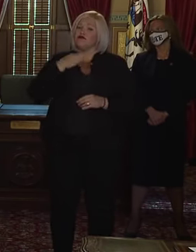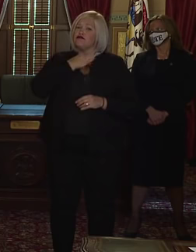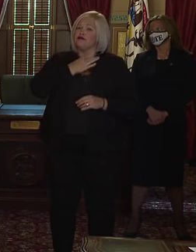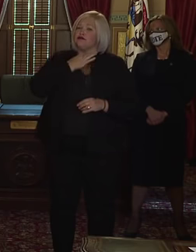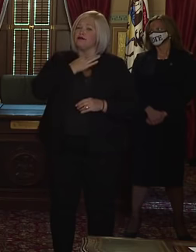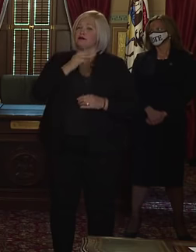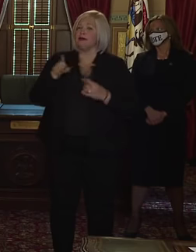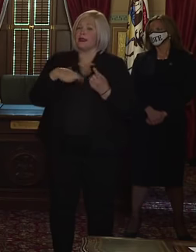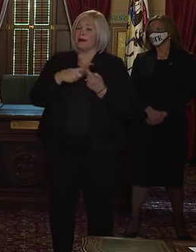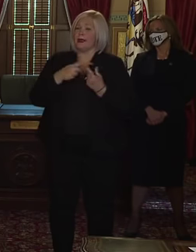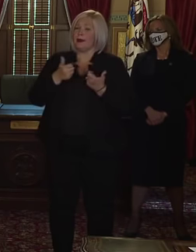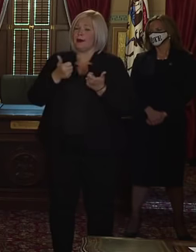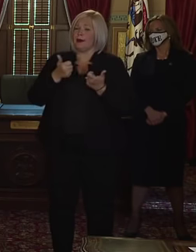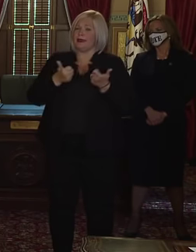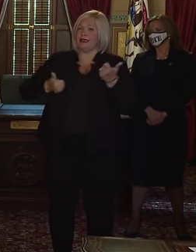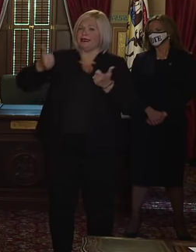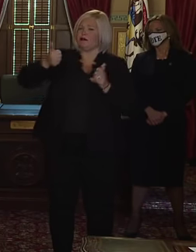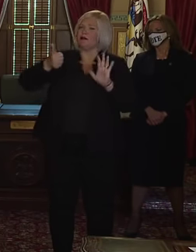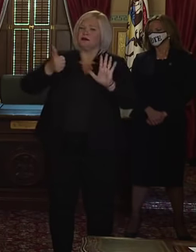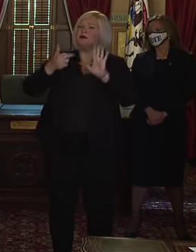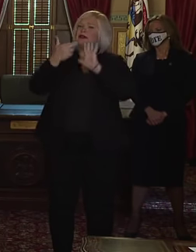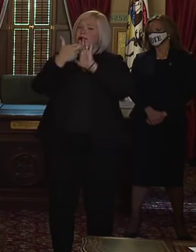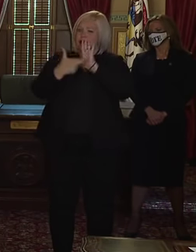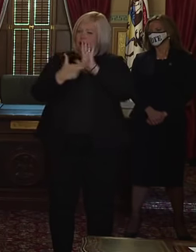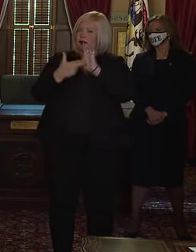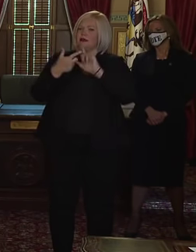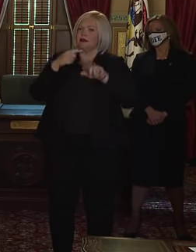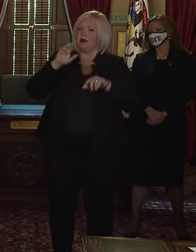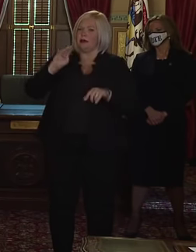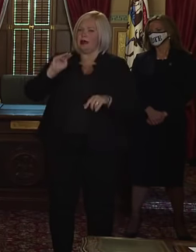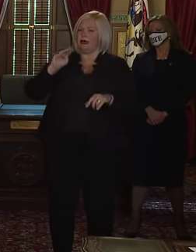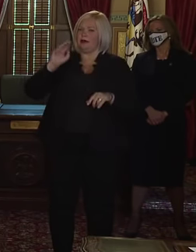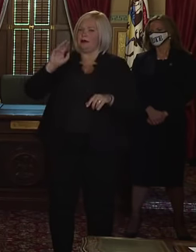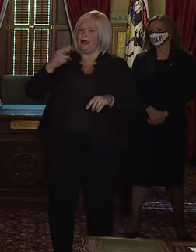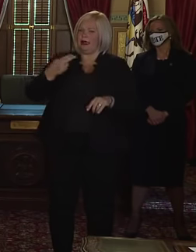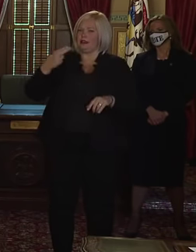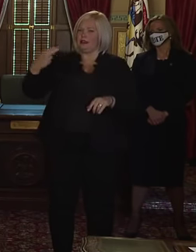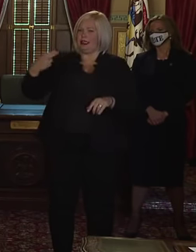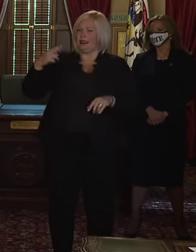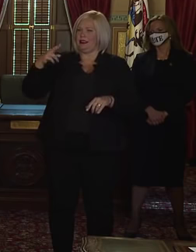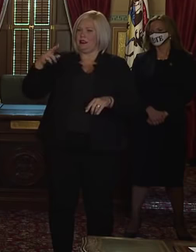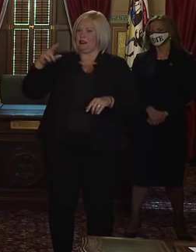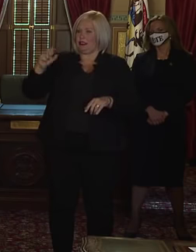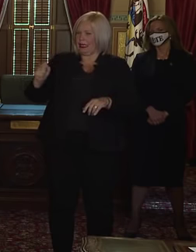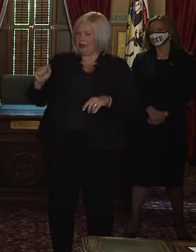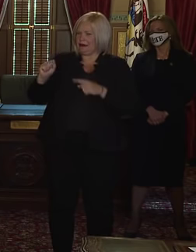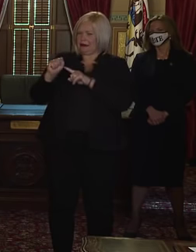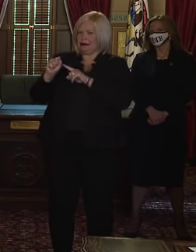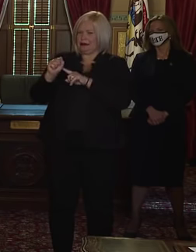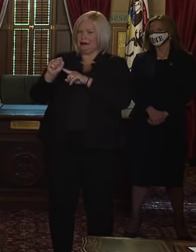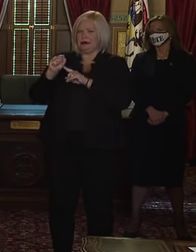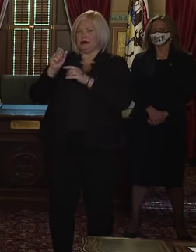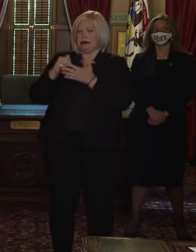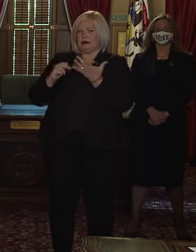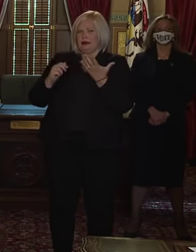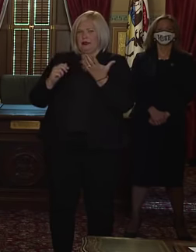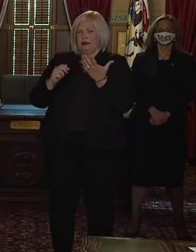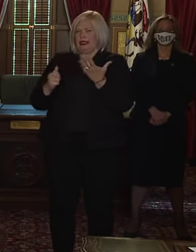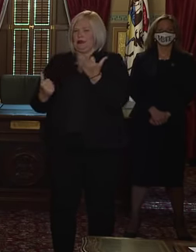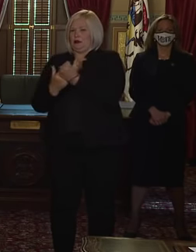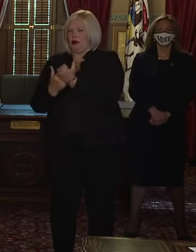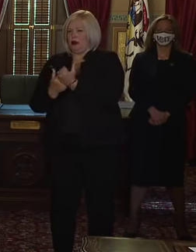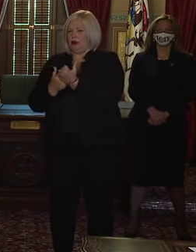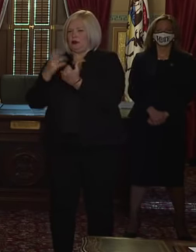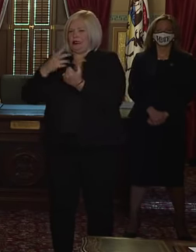with these guidelines from MHHSS backfilling some of the executive orders. Where do we